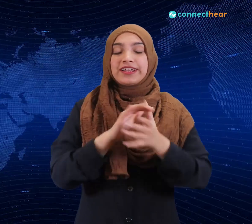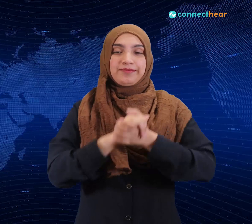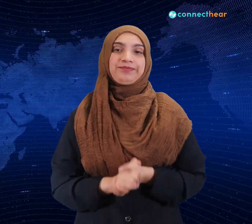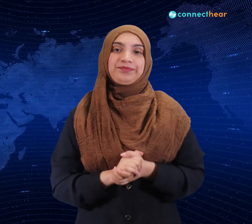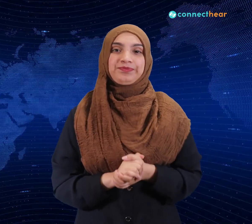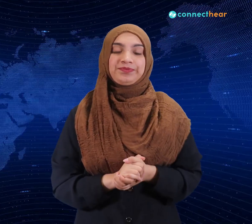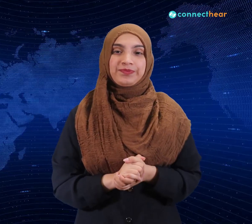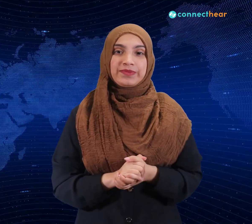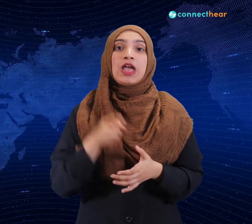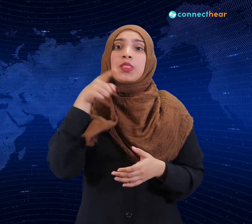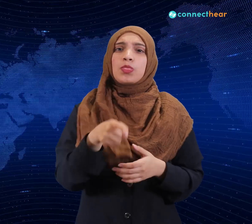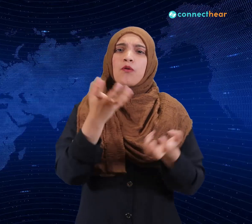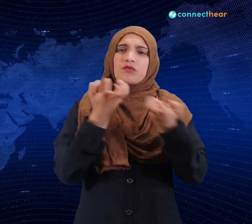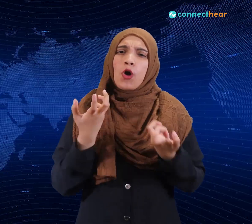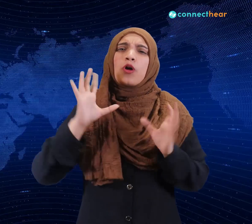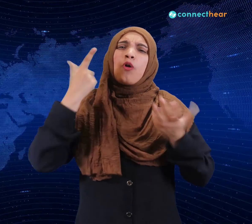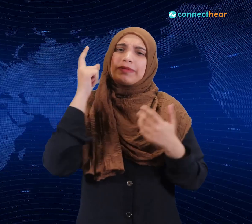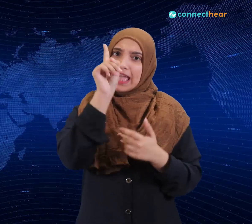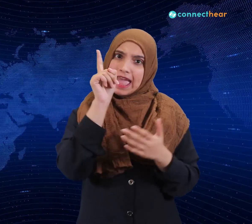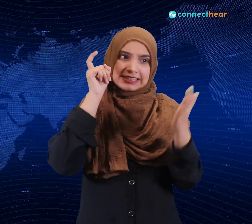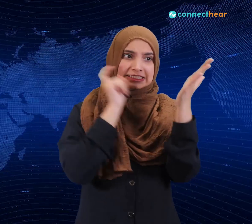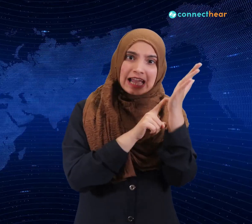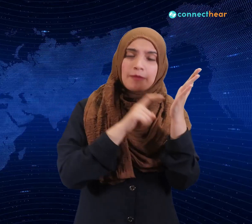Connect to an interpreter by tapping on the Connect Now button.